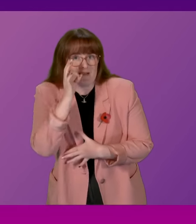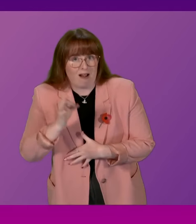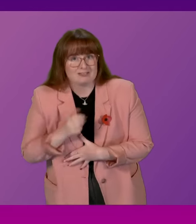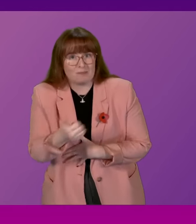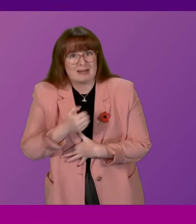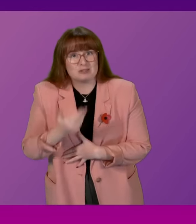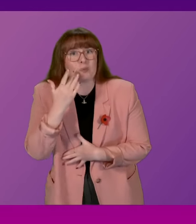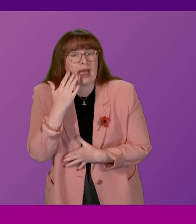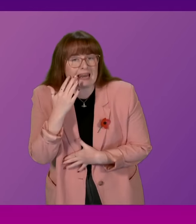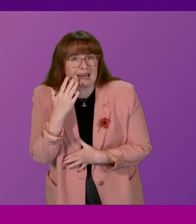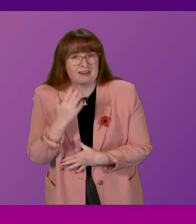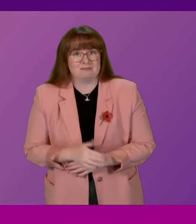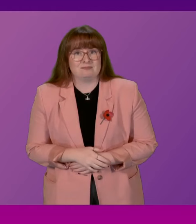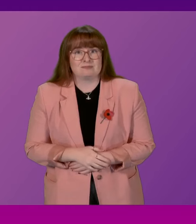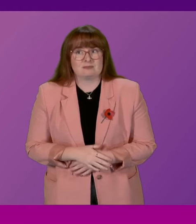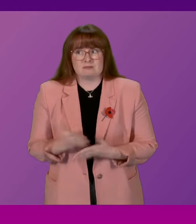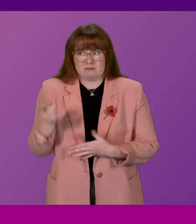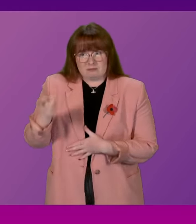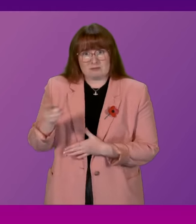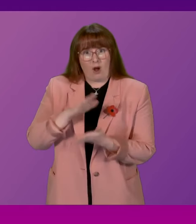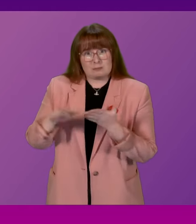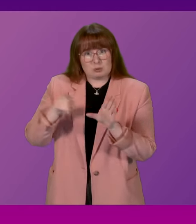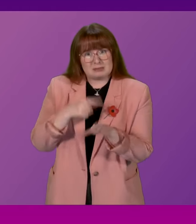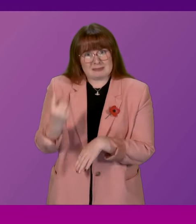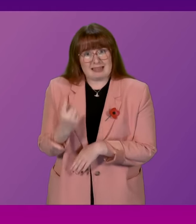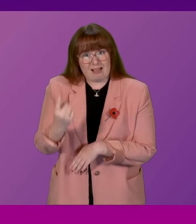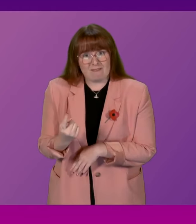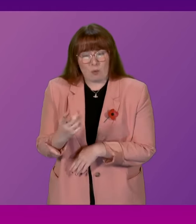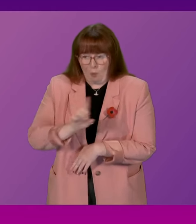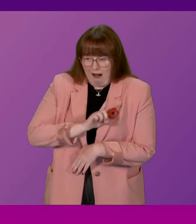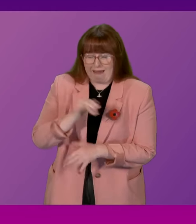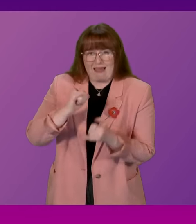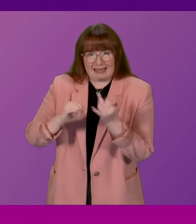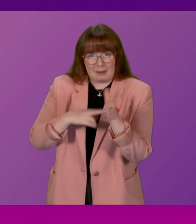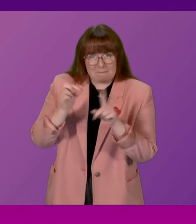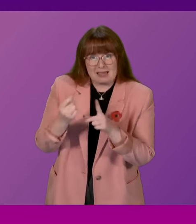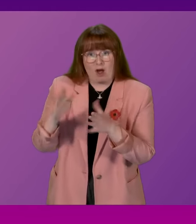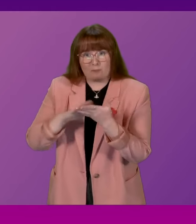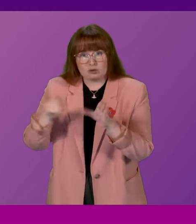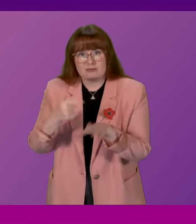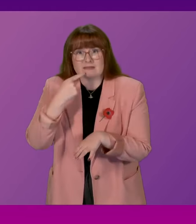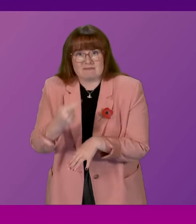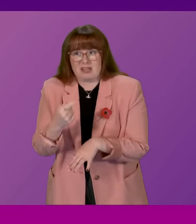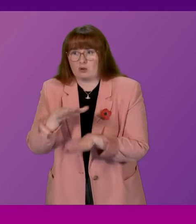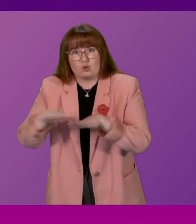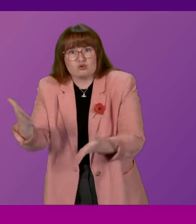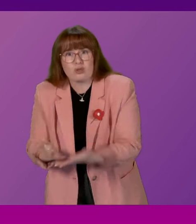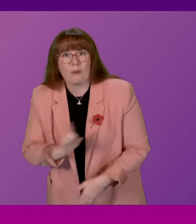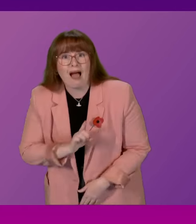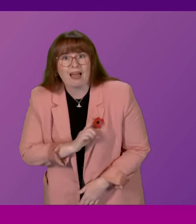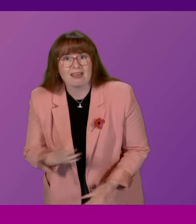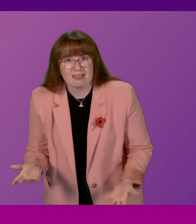when the requests were made. So why did Hamza Youssef and the SNP make these false claims? First Minister.